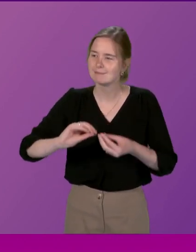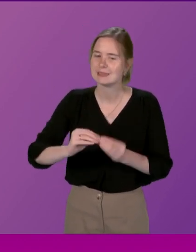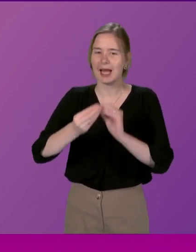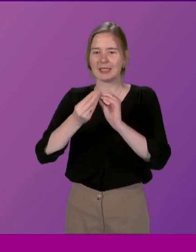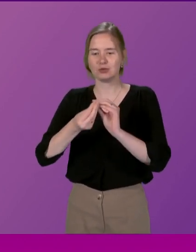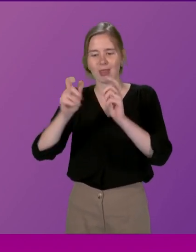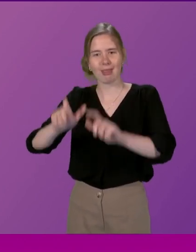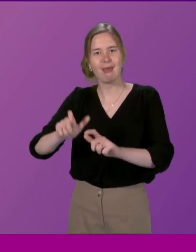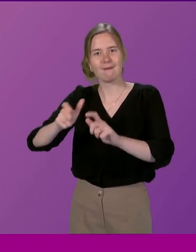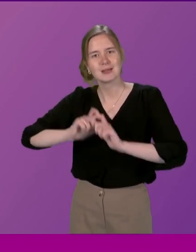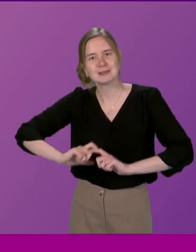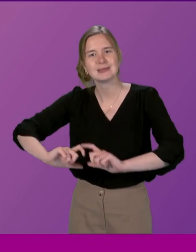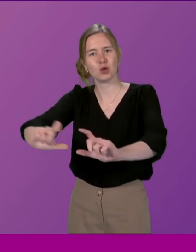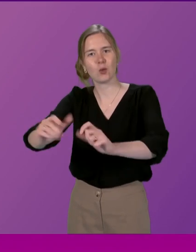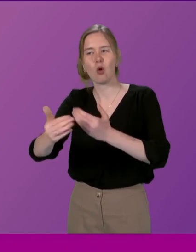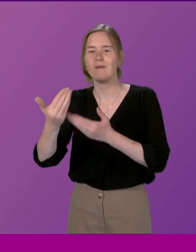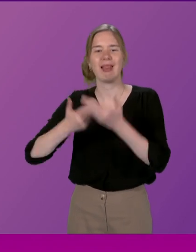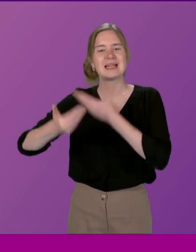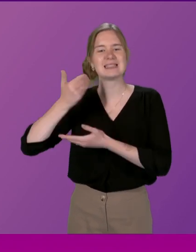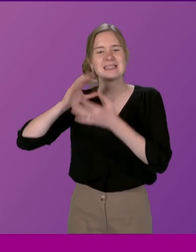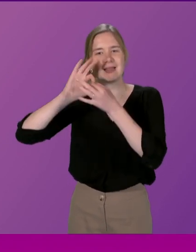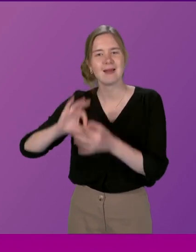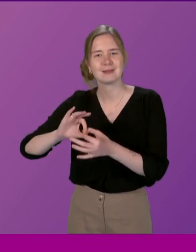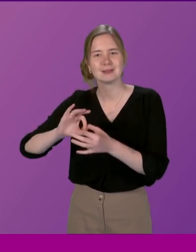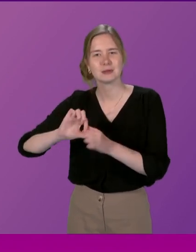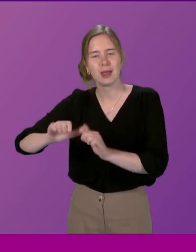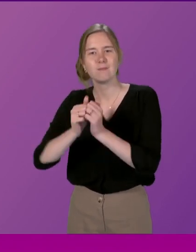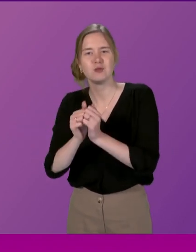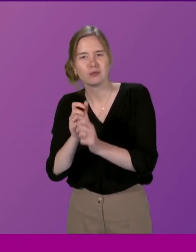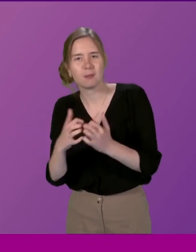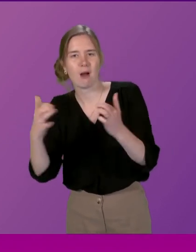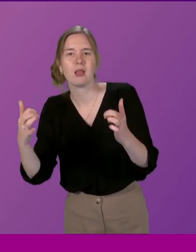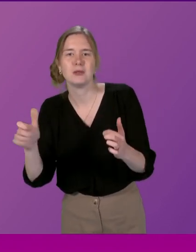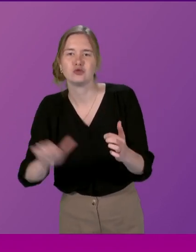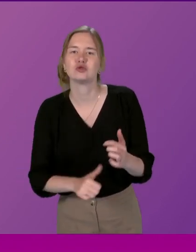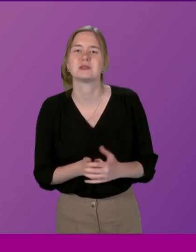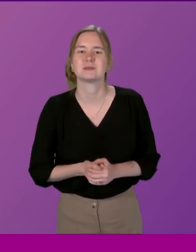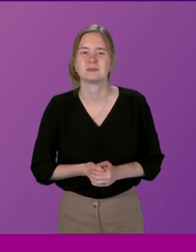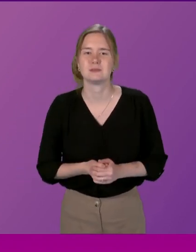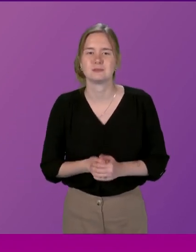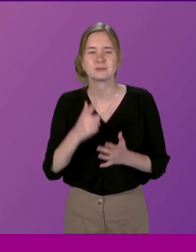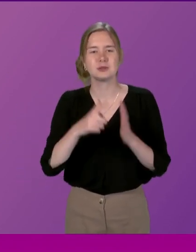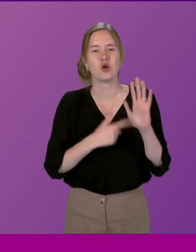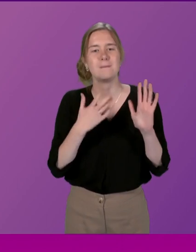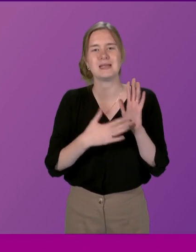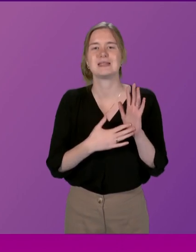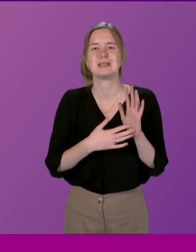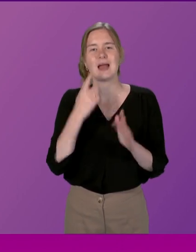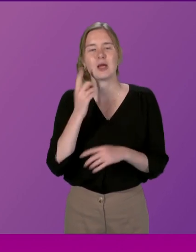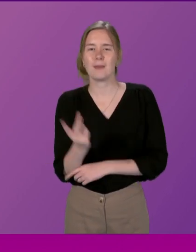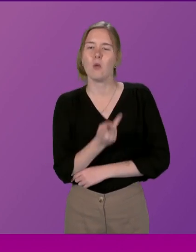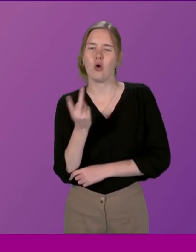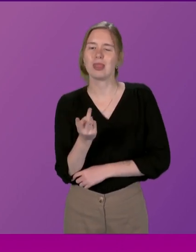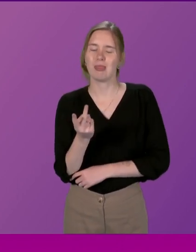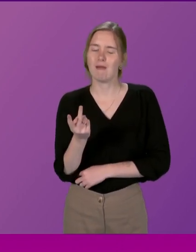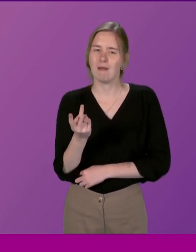leave something that is going to be more of a legacy in terms of that appreciation of the parliament itself John Mason I think it's possibly both and